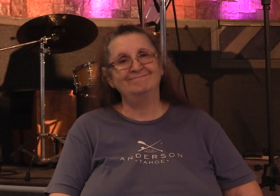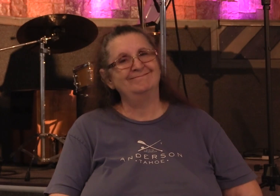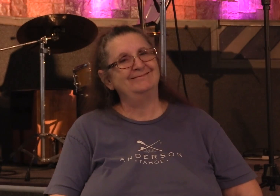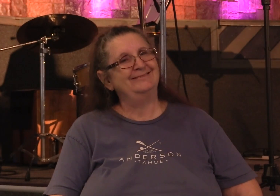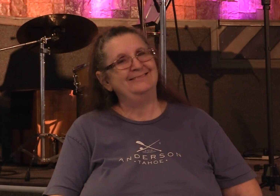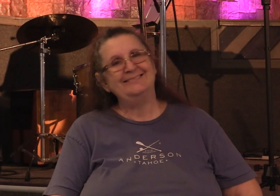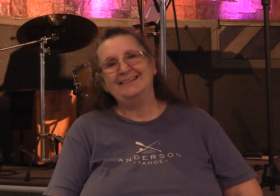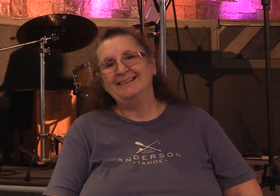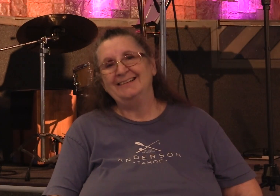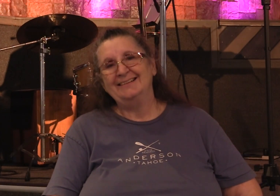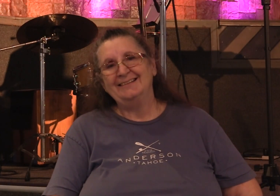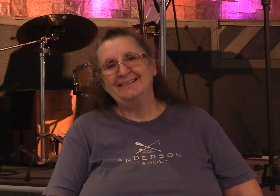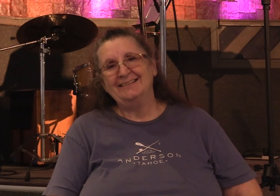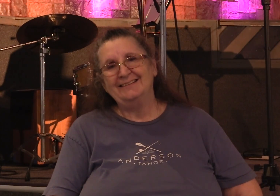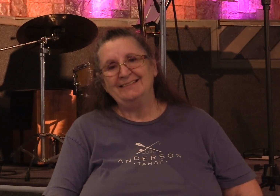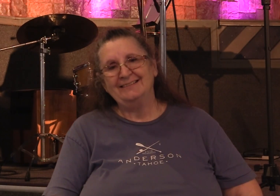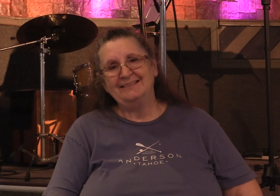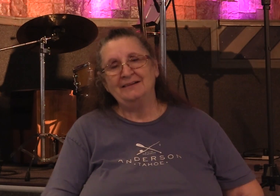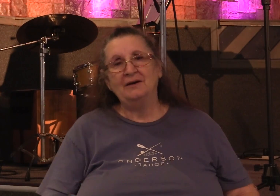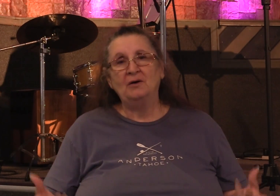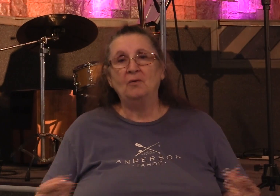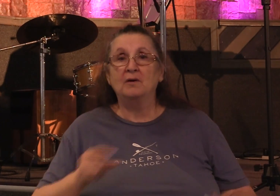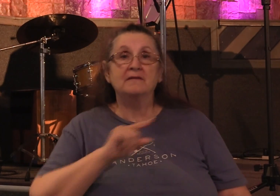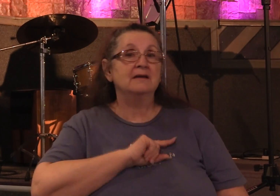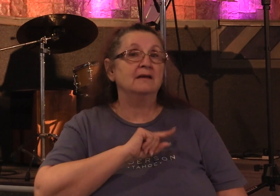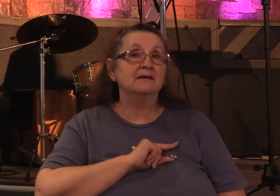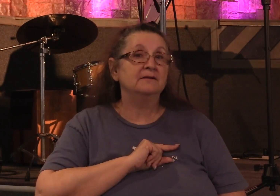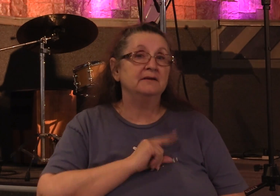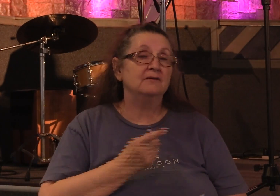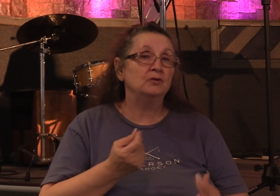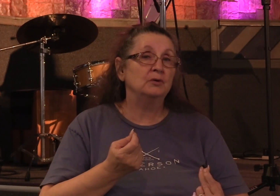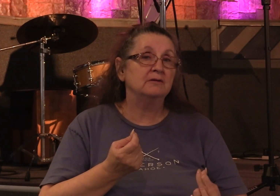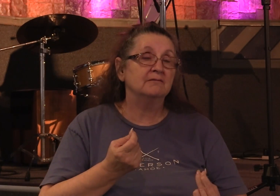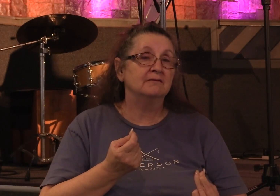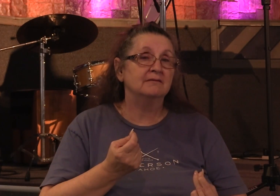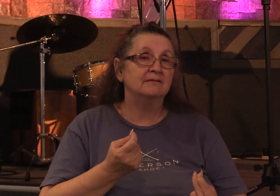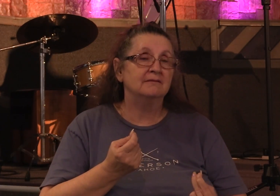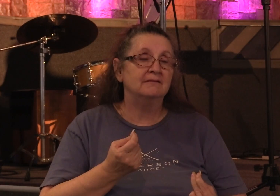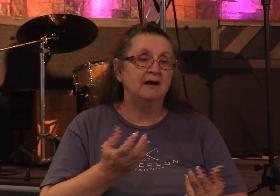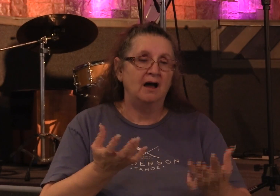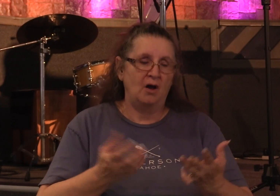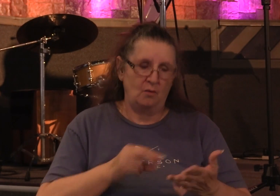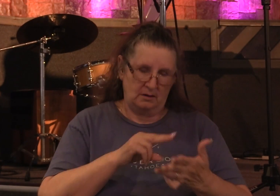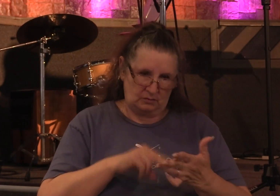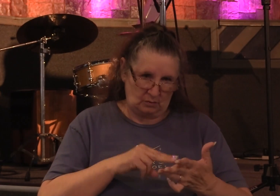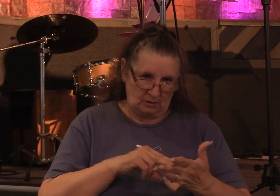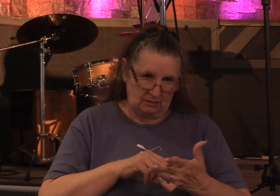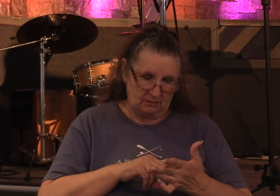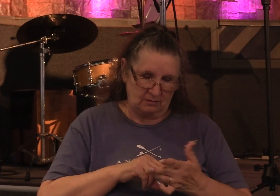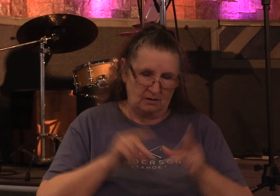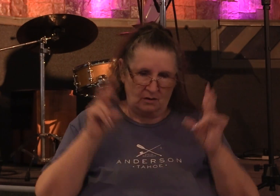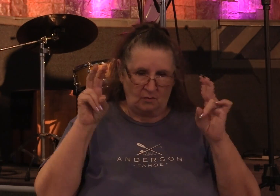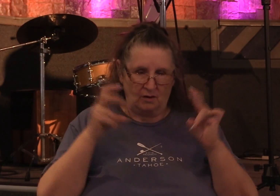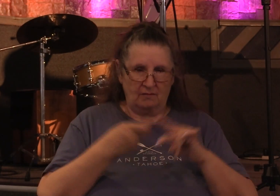but let's look at what they were actually guilty of I'd like to read to you a quote from Warren Wiersbe